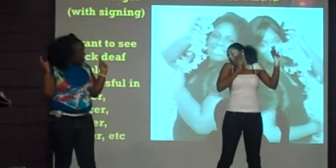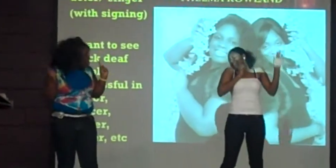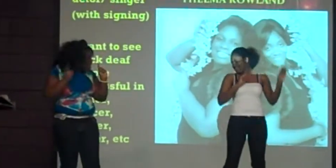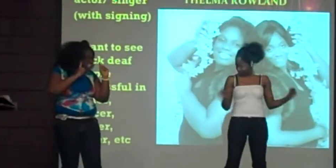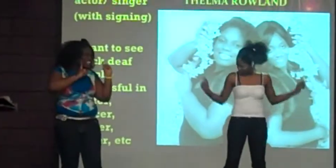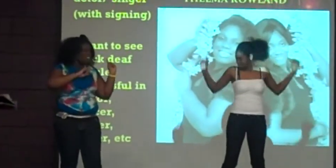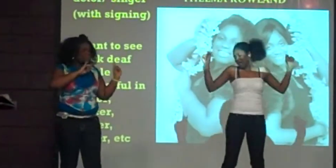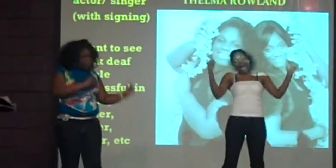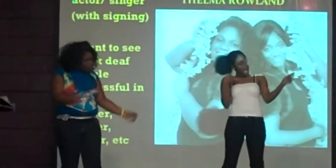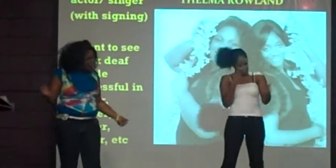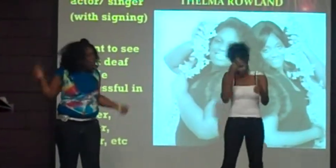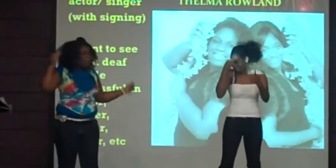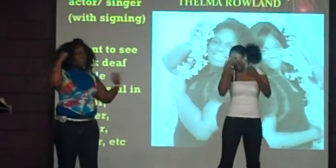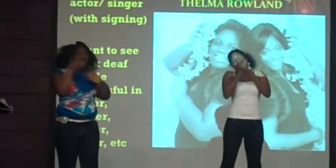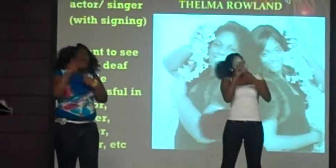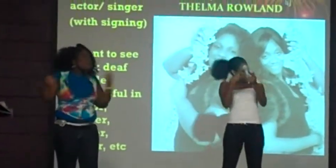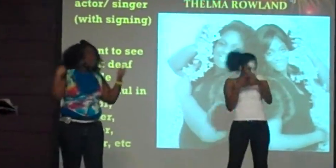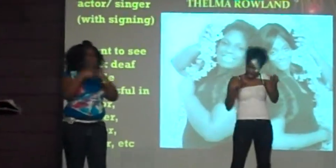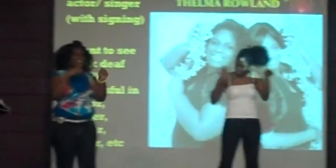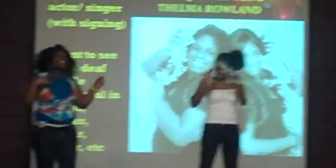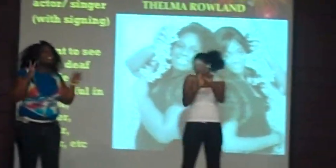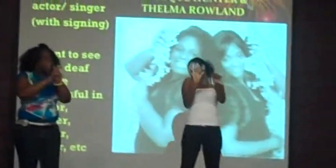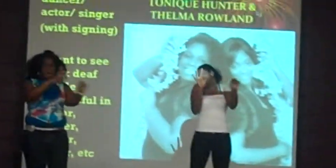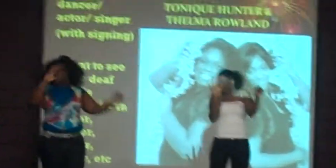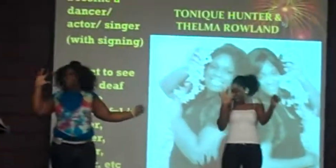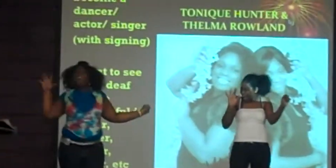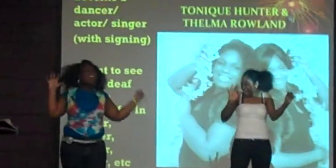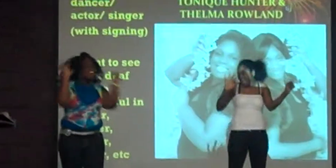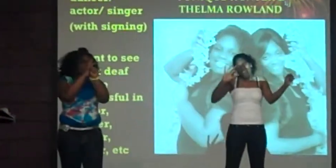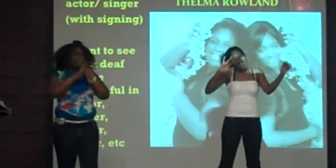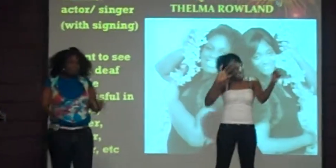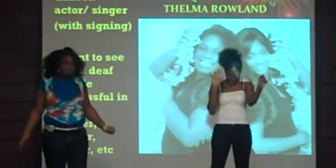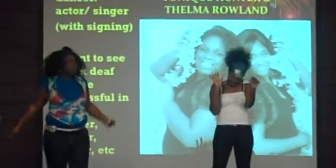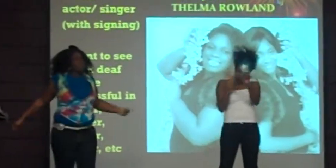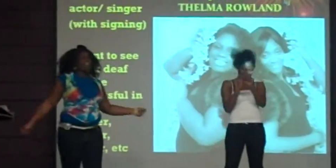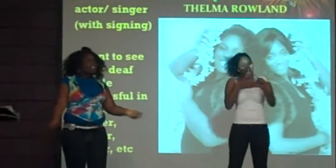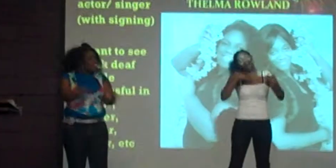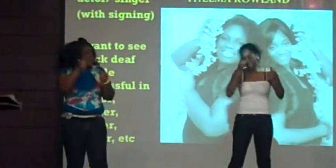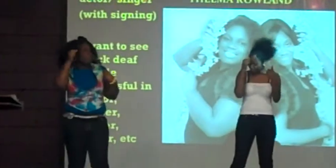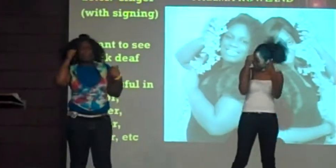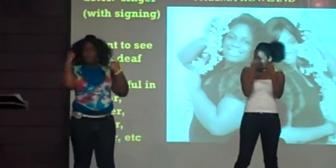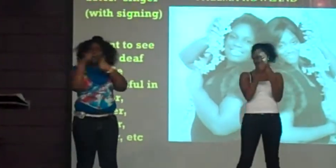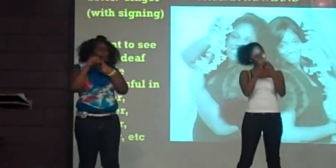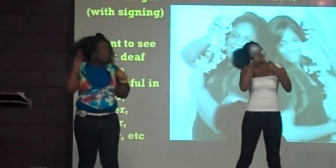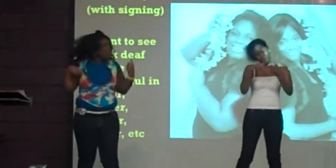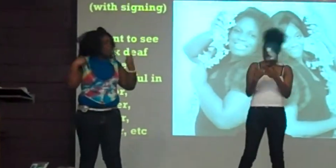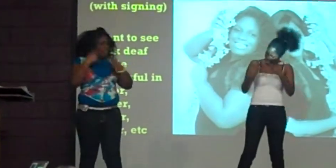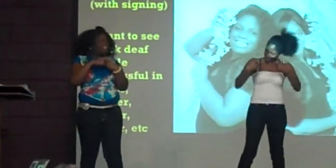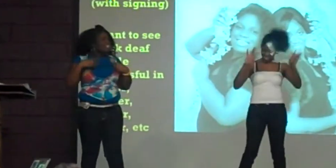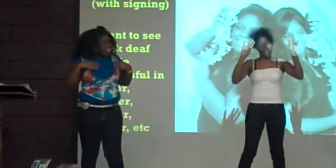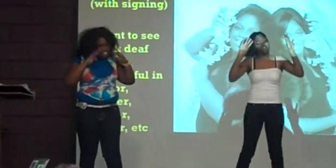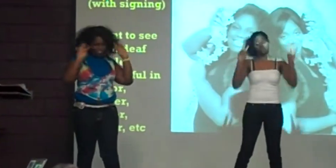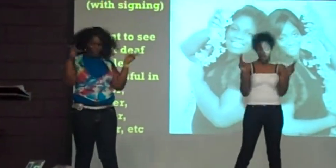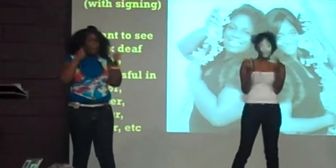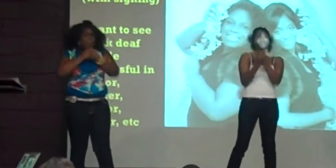I remember when I saw that I remember when I gave up